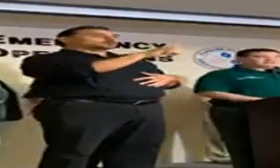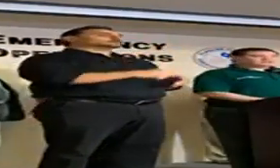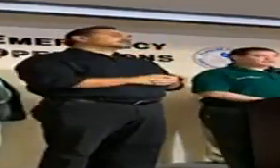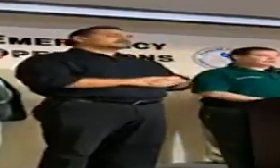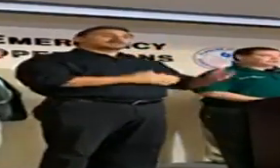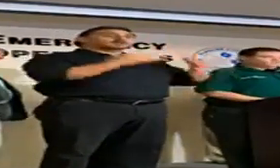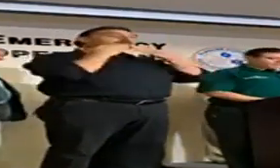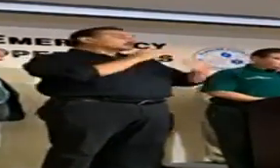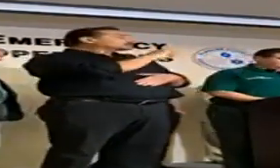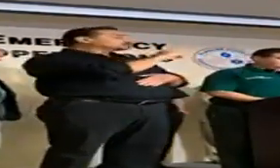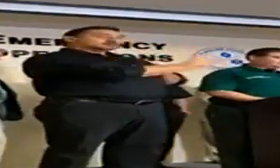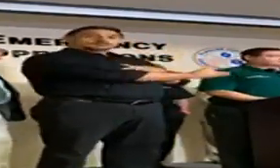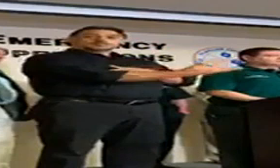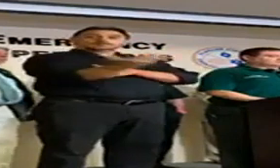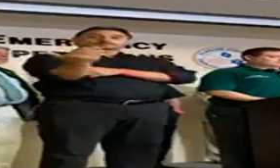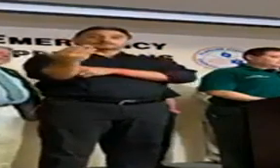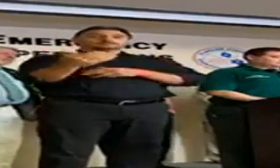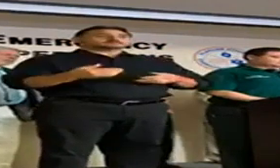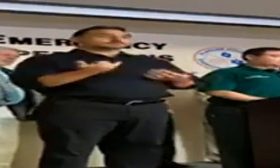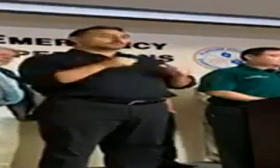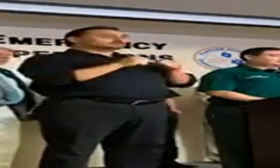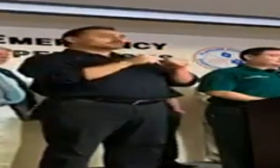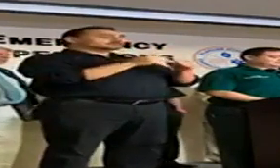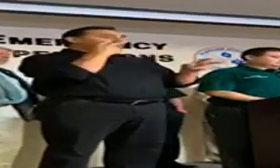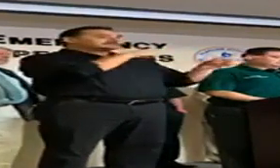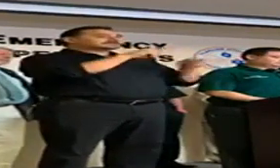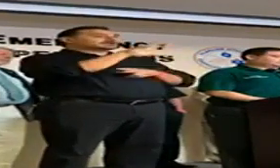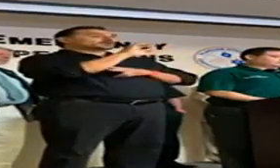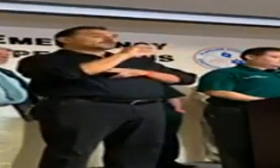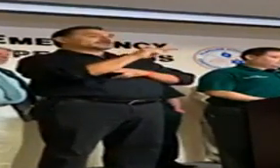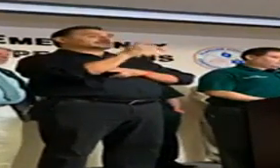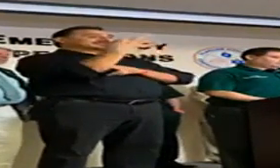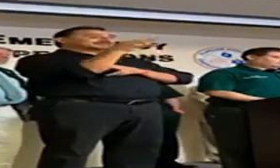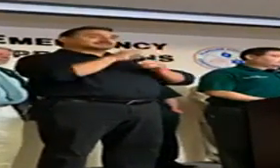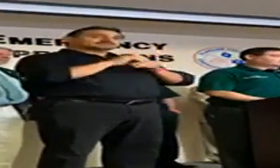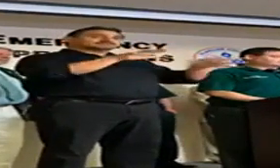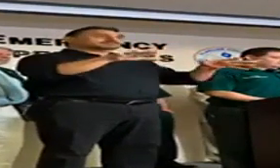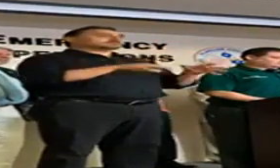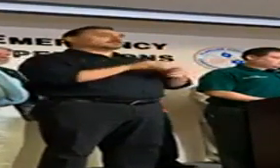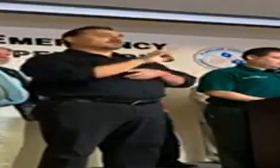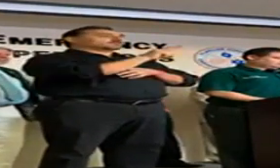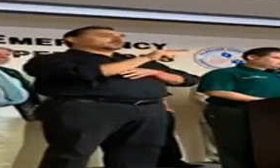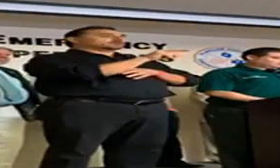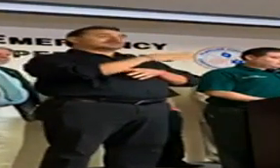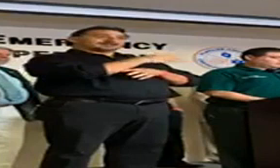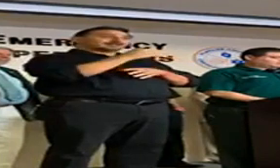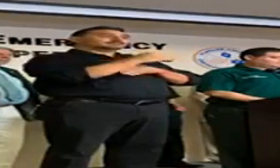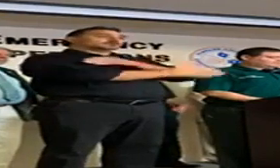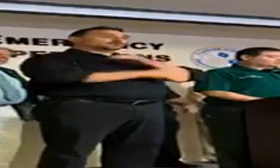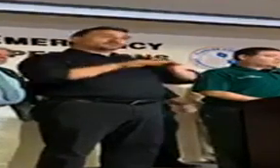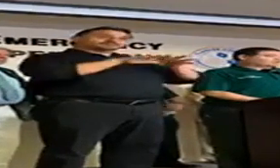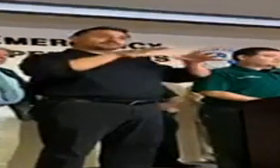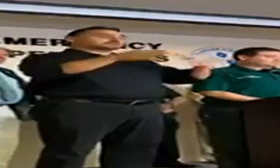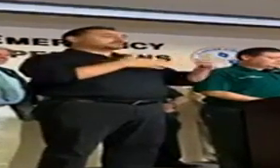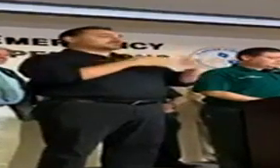Thank you, Julie, and good morning. As we continue to see COVID-19 spread throughout Florida and the rest of our country, whether or not